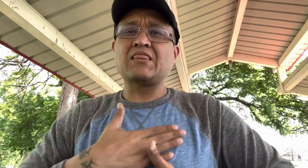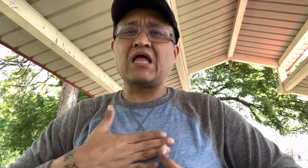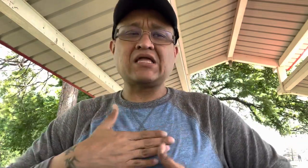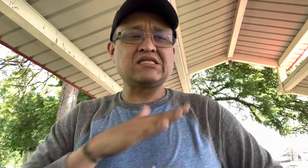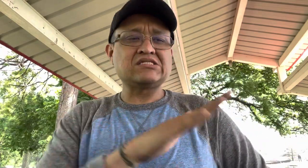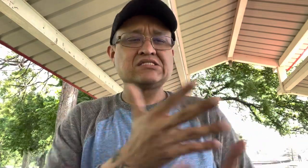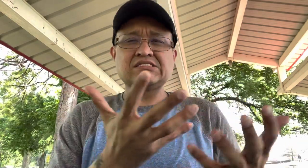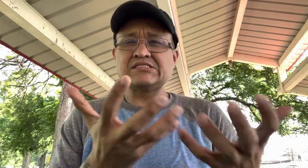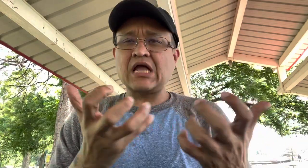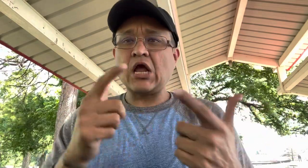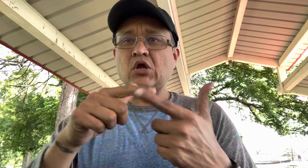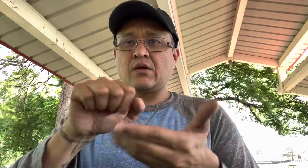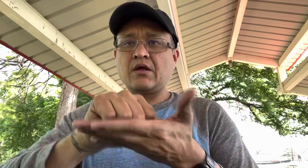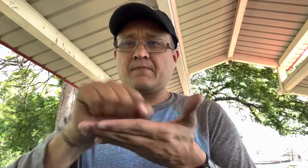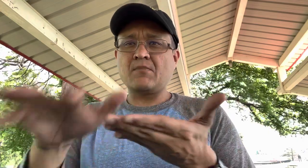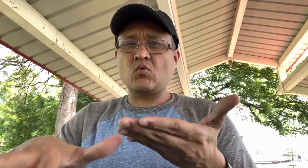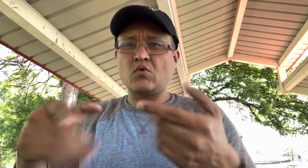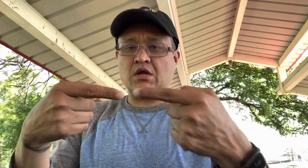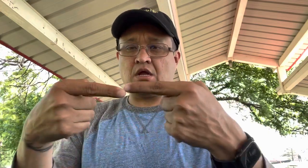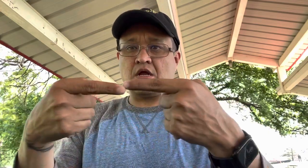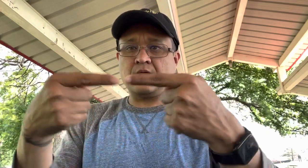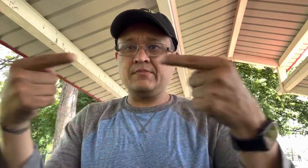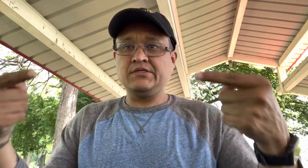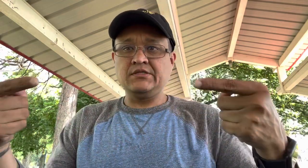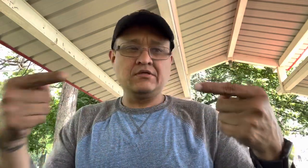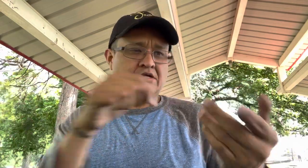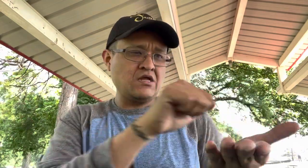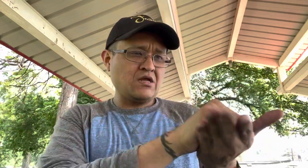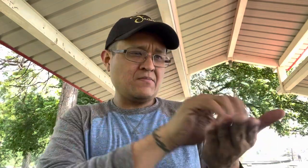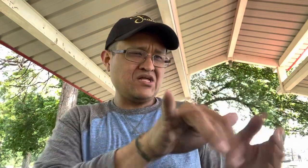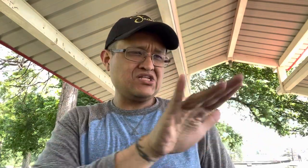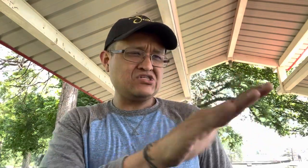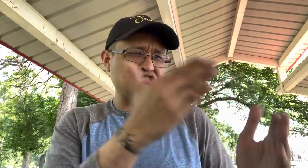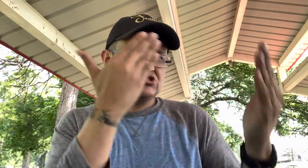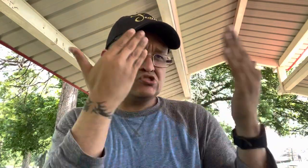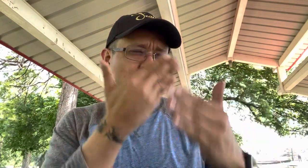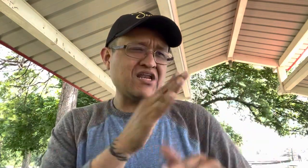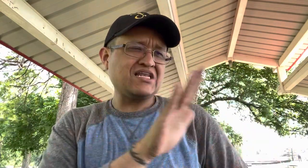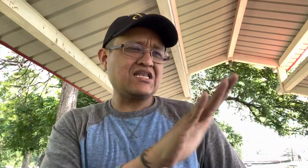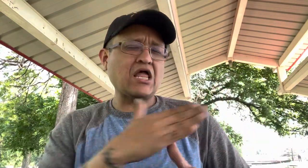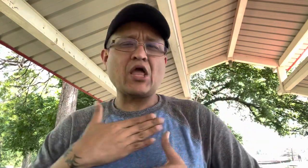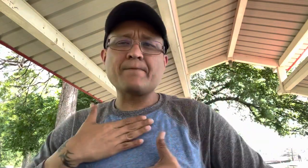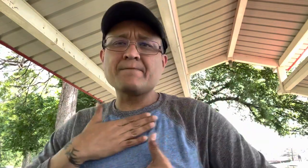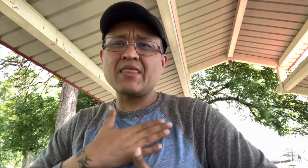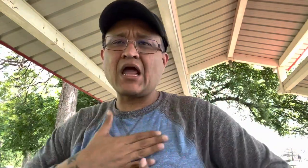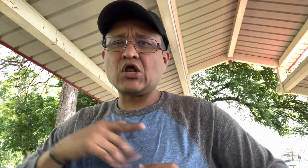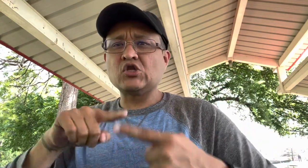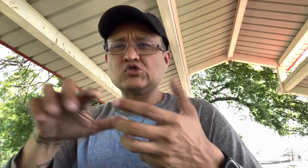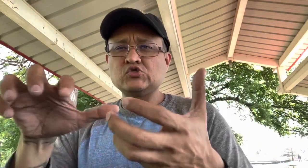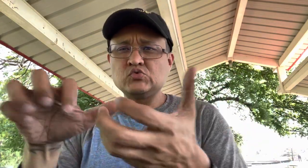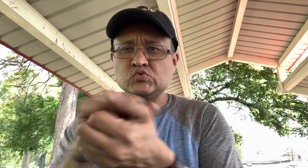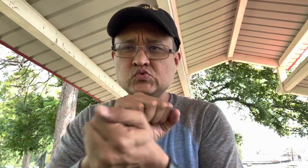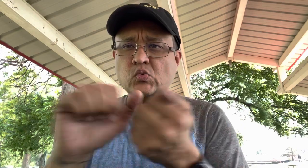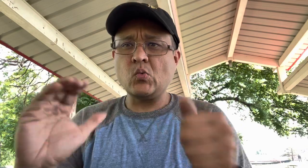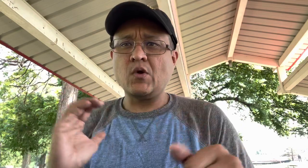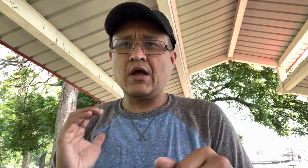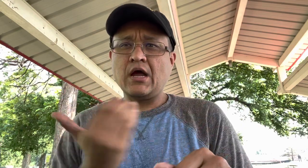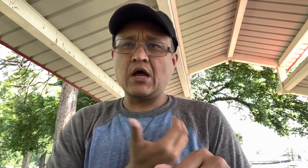the dark side or the evil side is the option they want the the abortion of things they want to